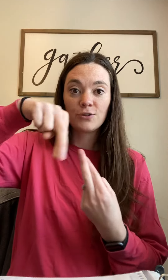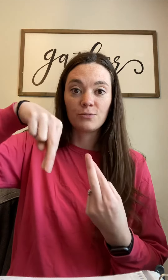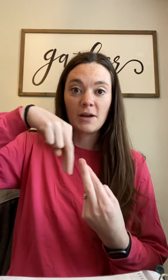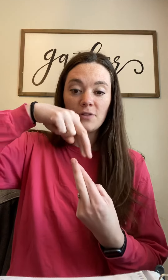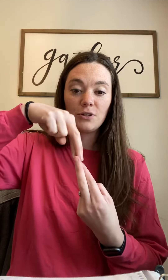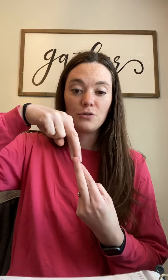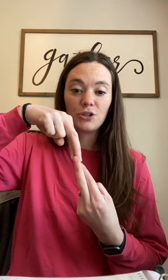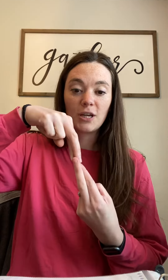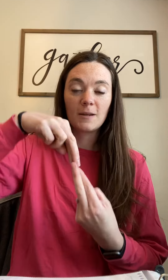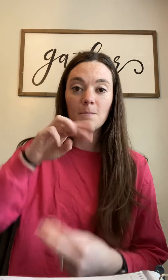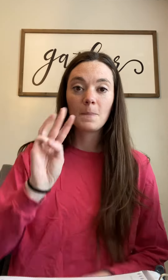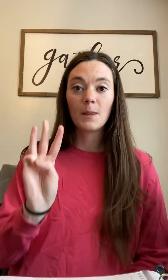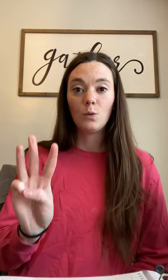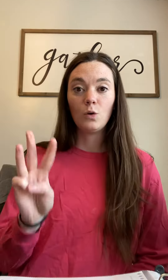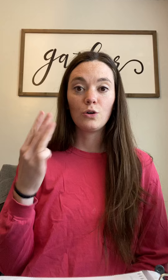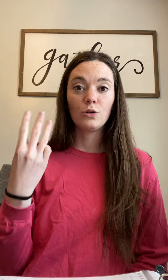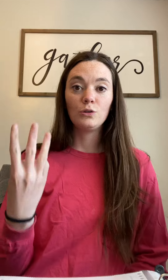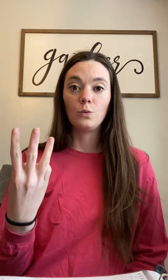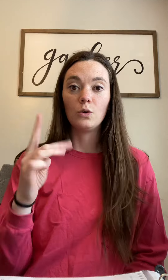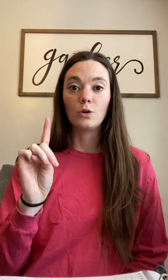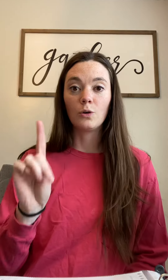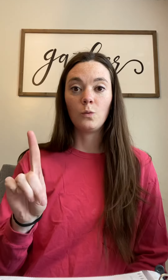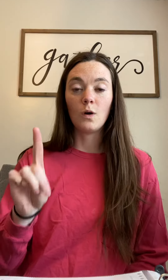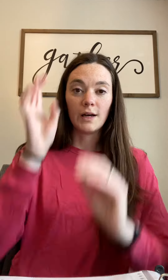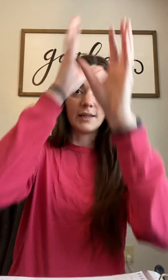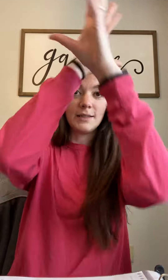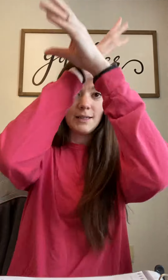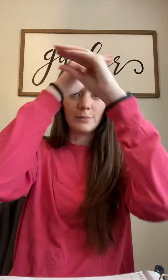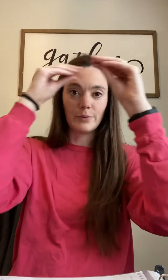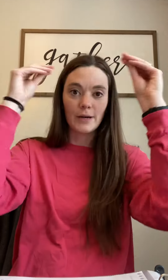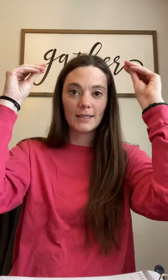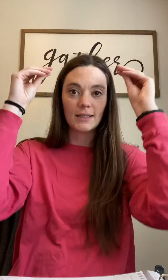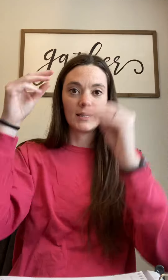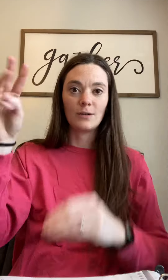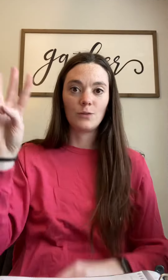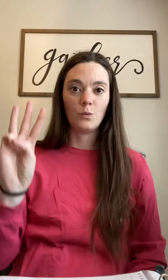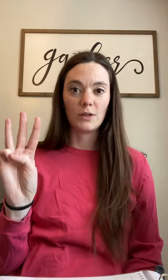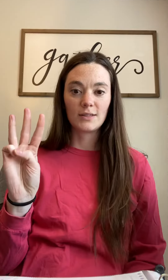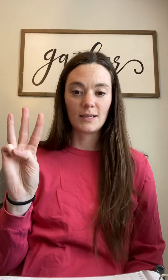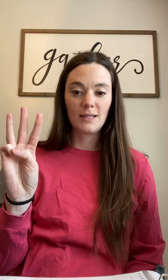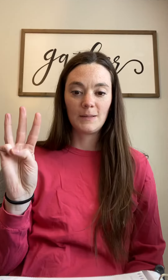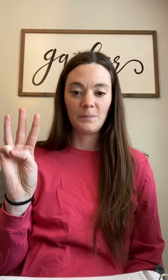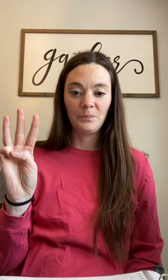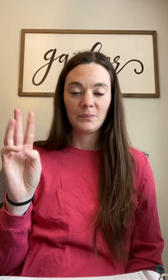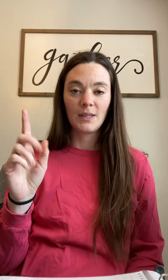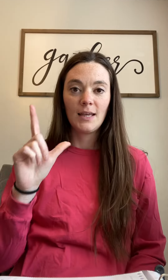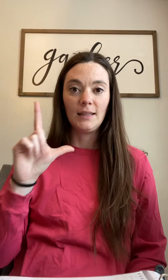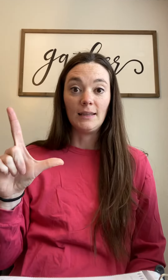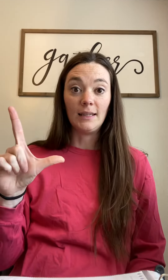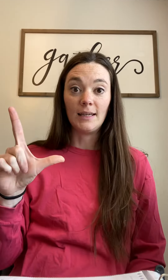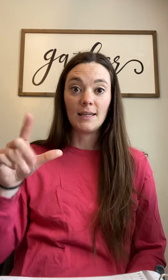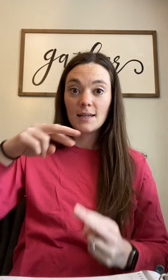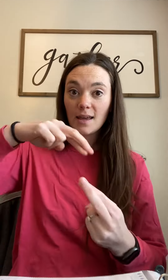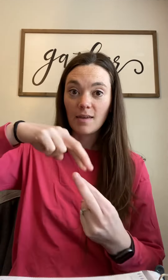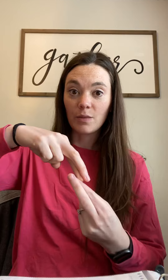Revolution. World War I and President Wilson. Lenin and the